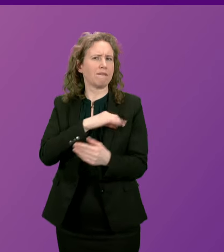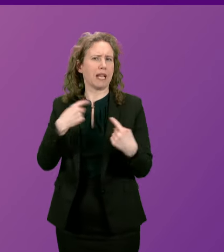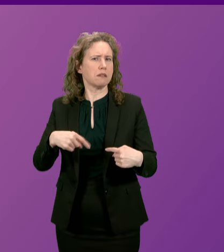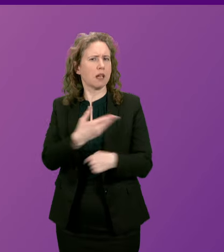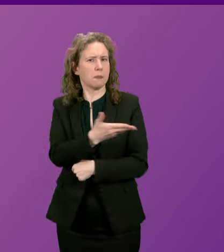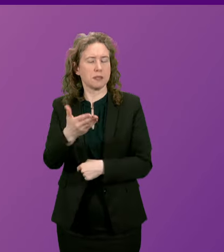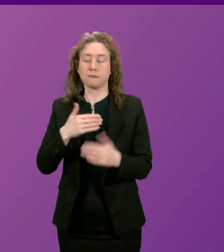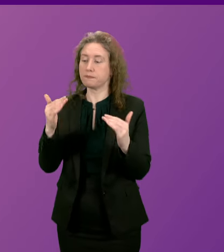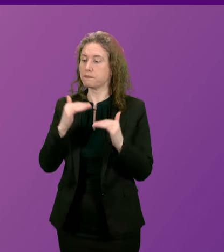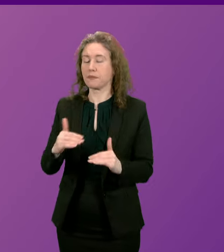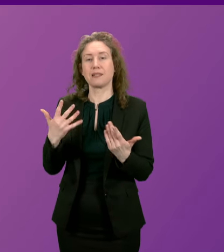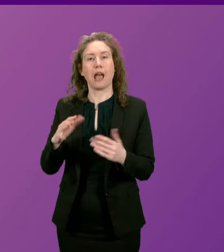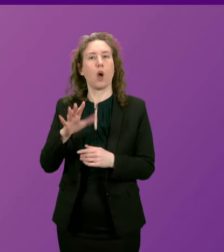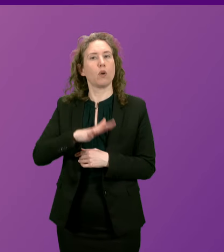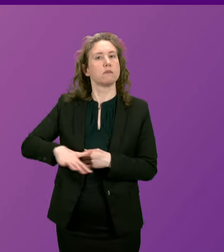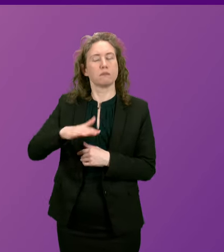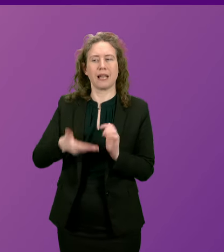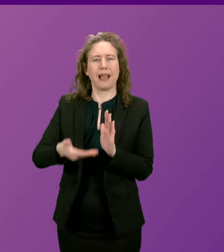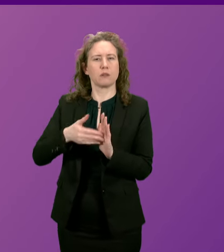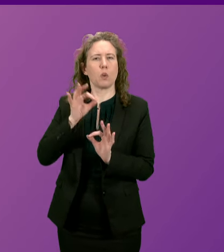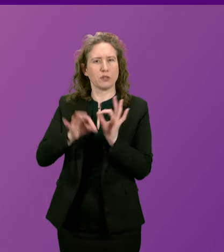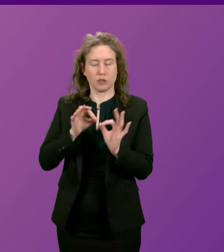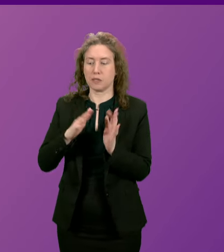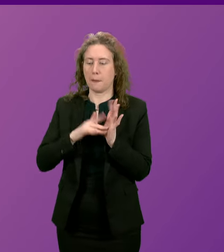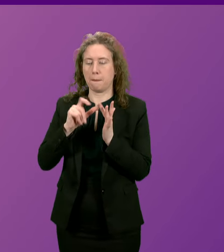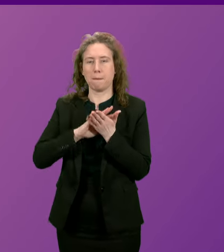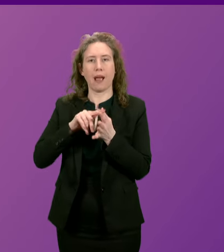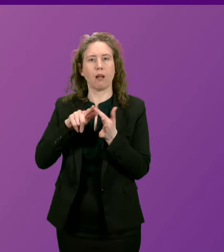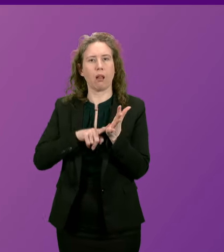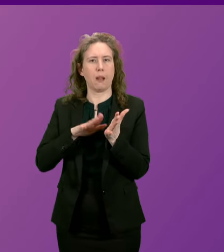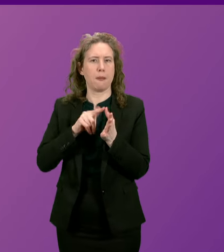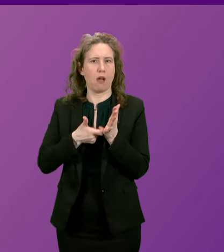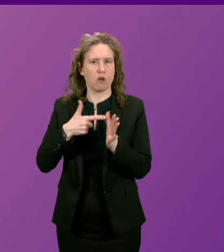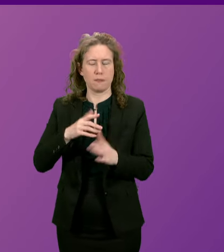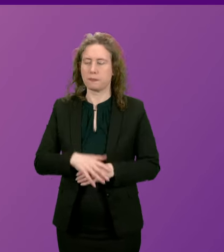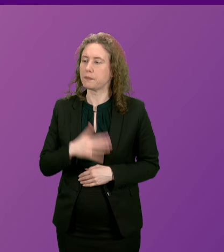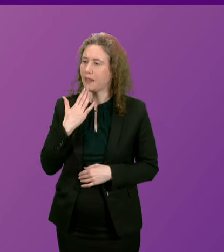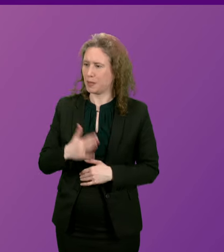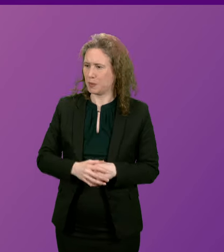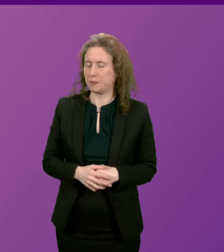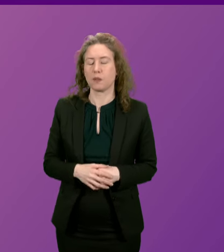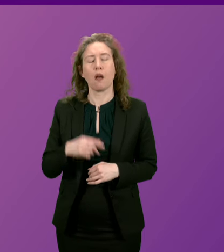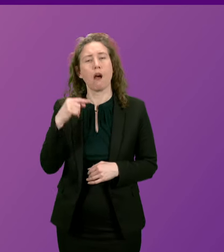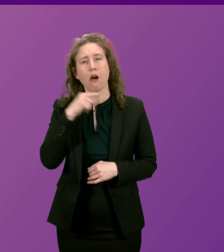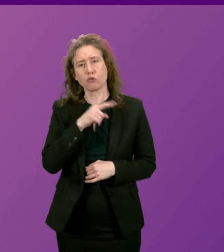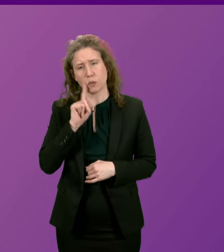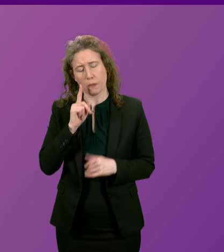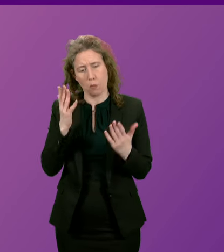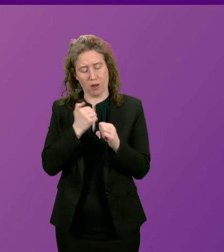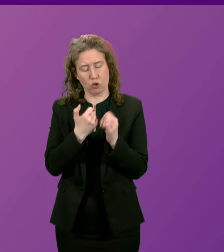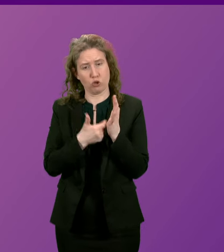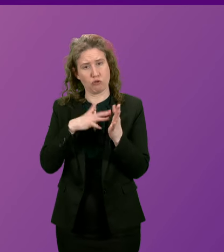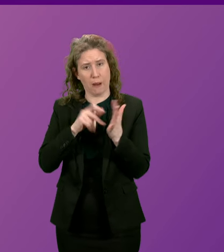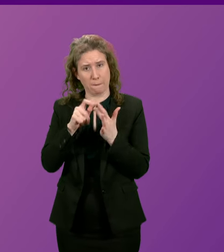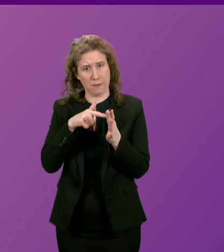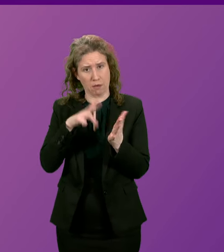thank you move to constituency and general supplementaries i call michael marrah thank you for saying officer hundreds of women in the grampian region are